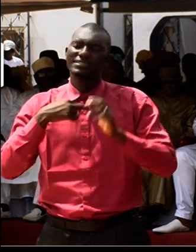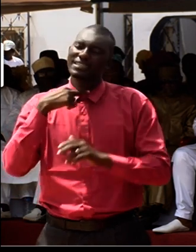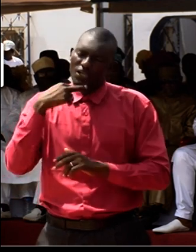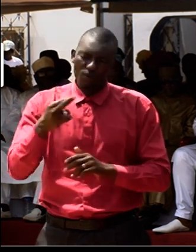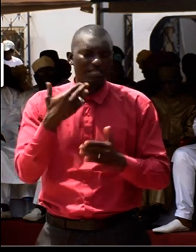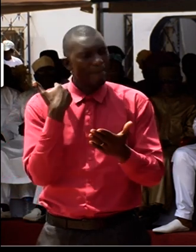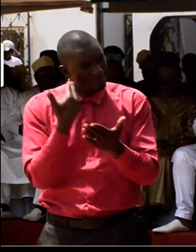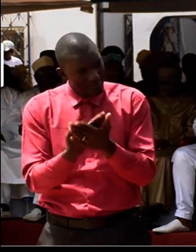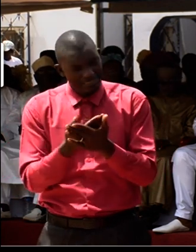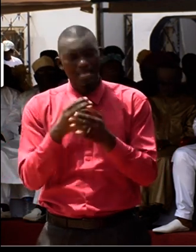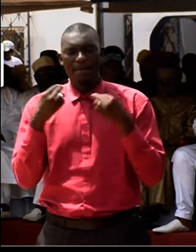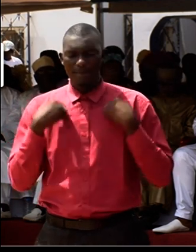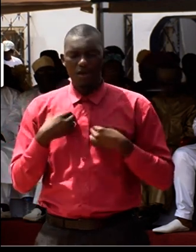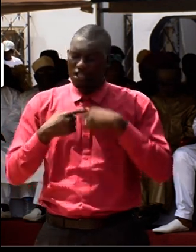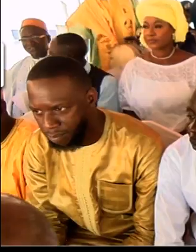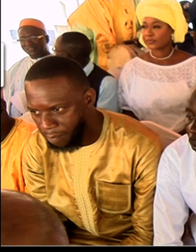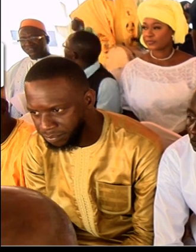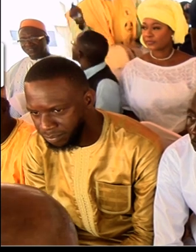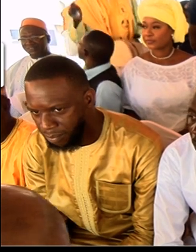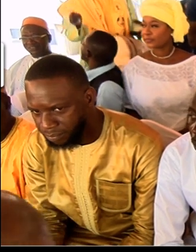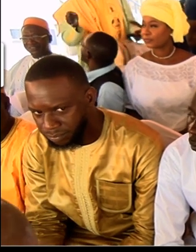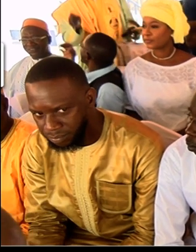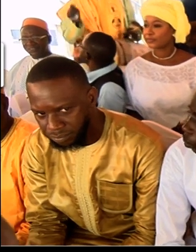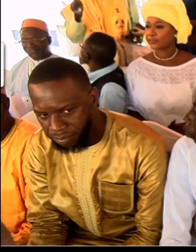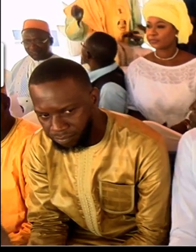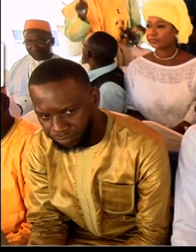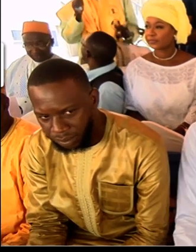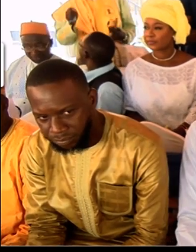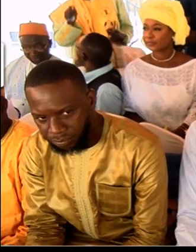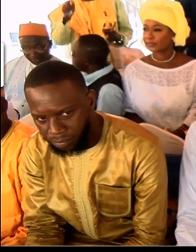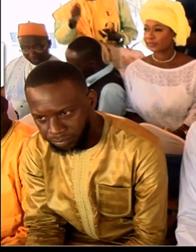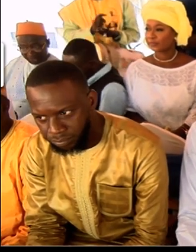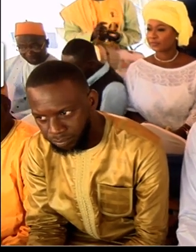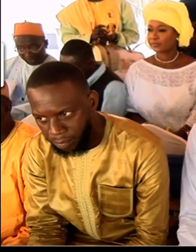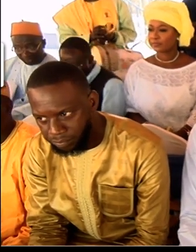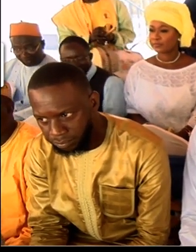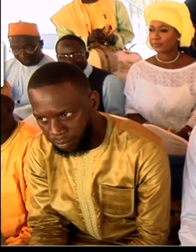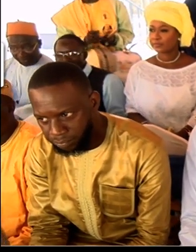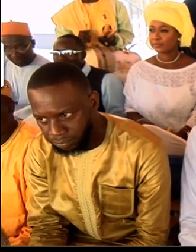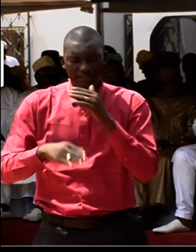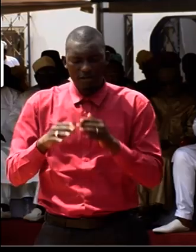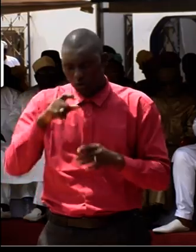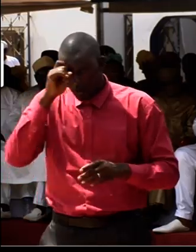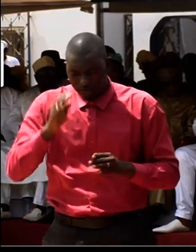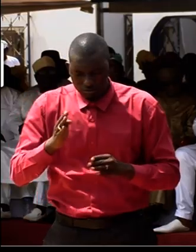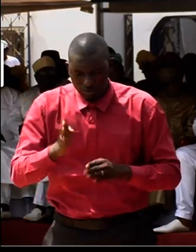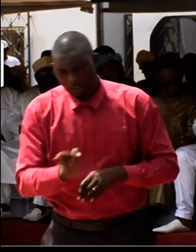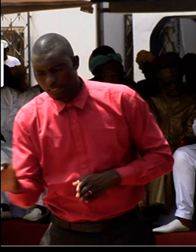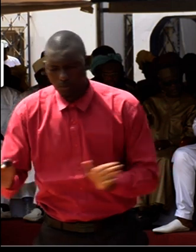and indulge him to keep on with the good work and never be distracted. Never be distracted.